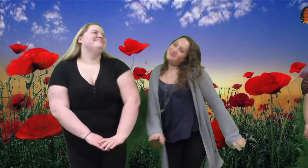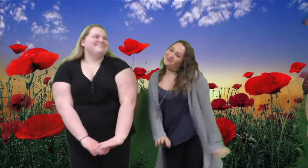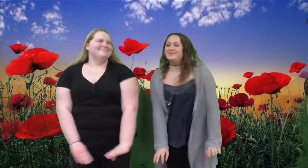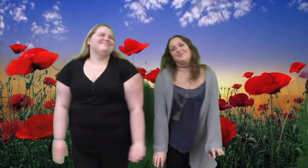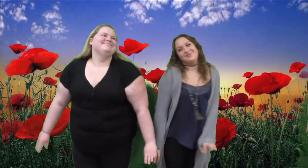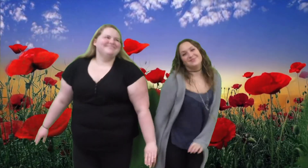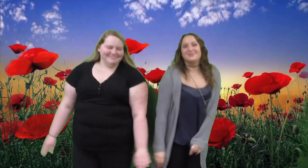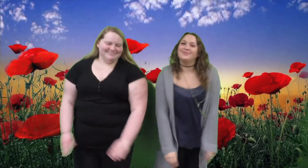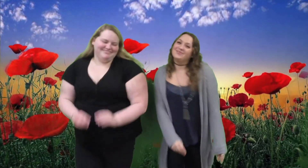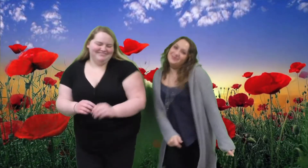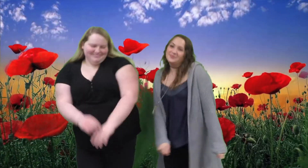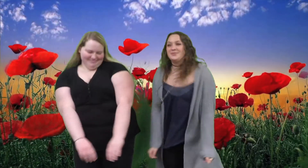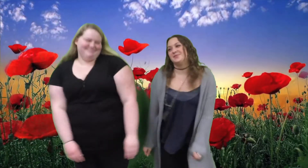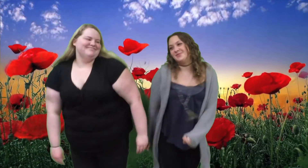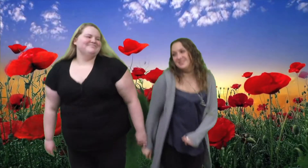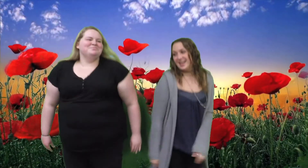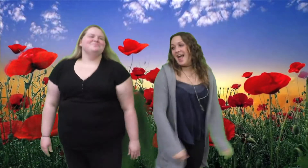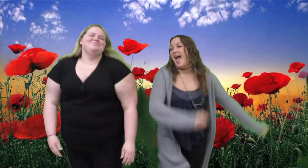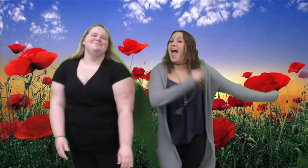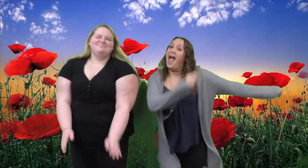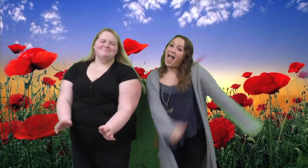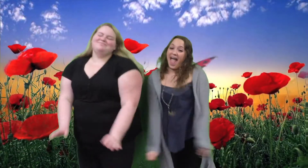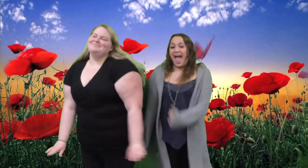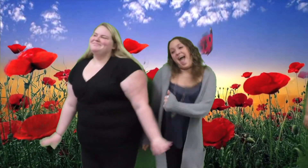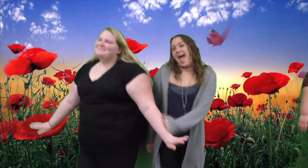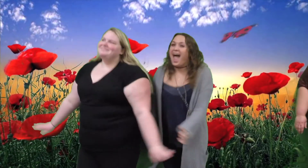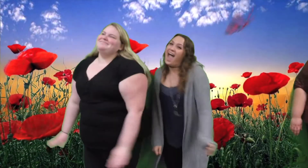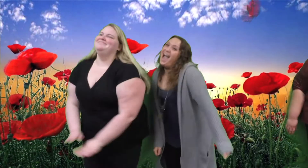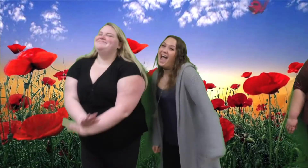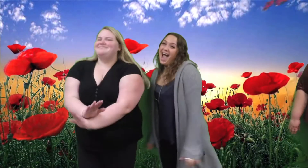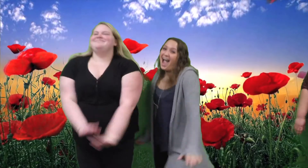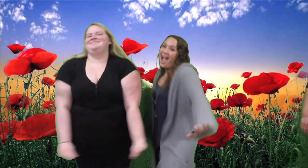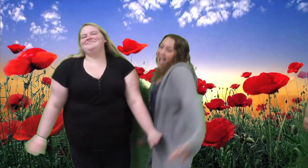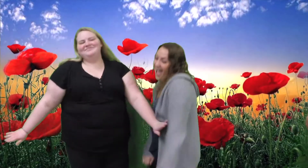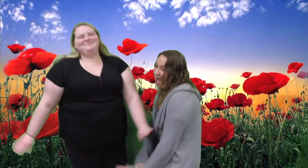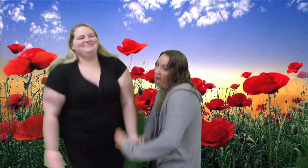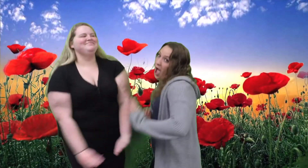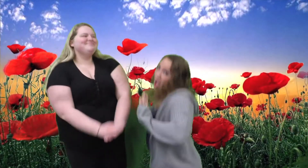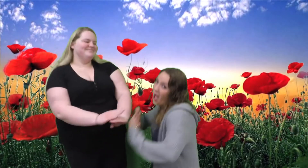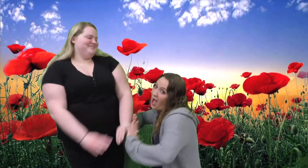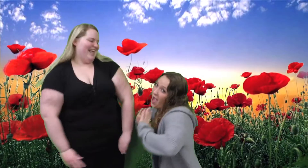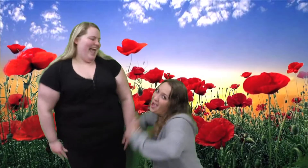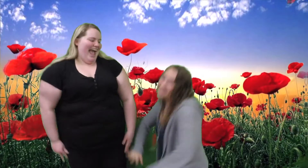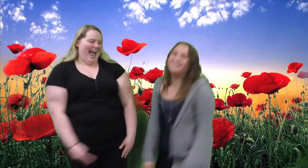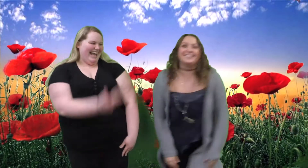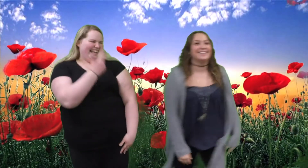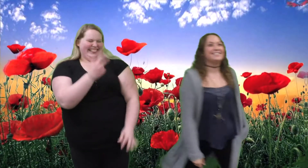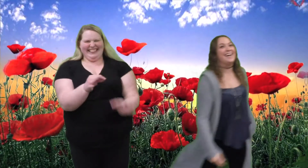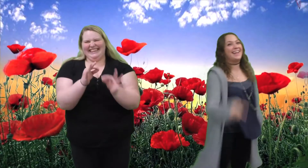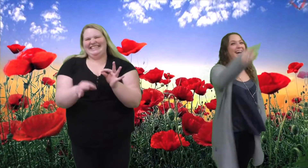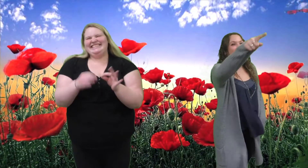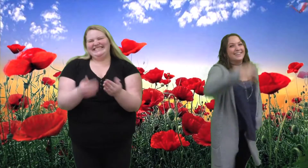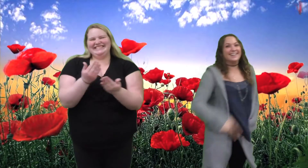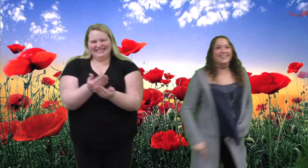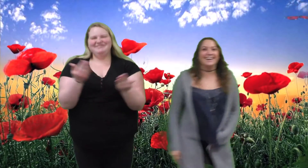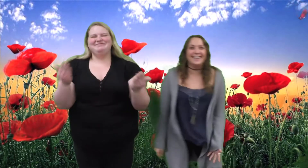thing